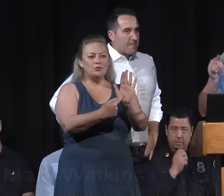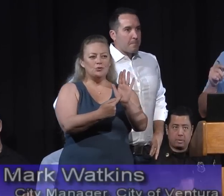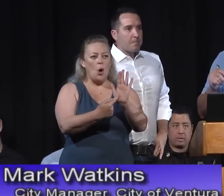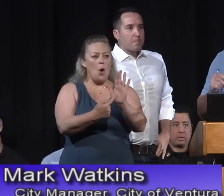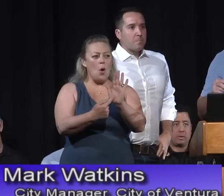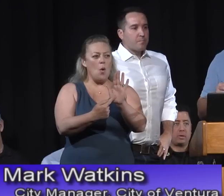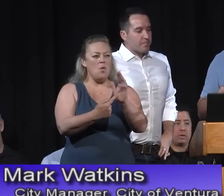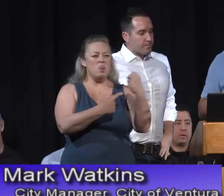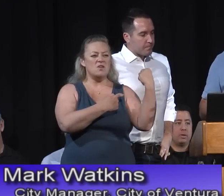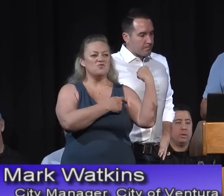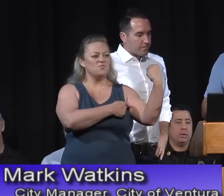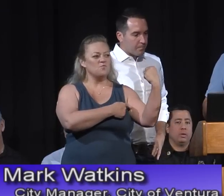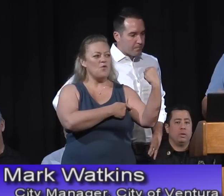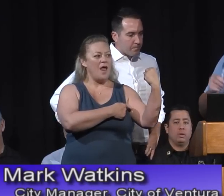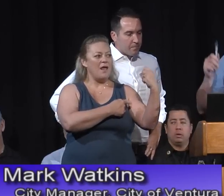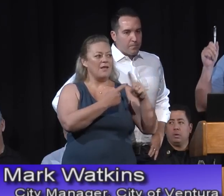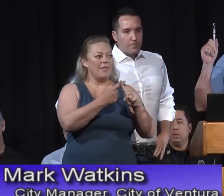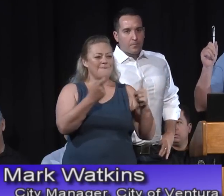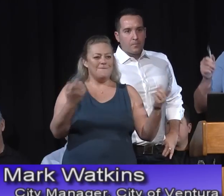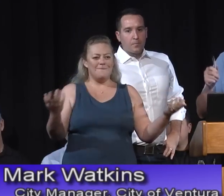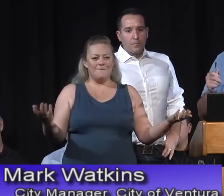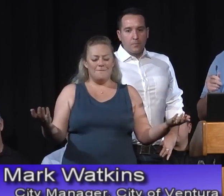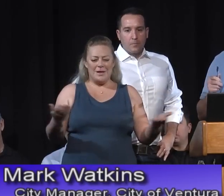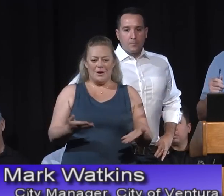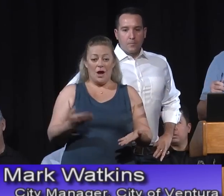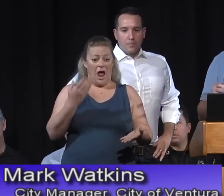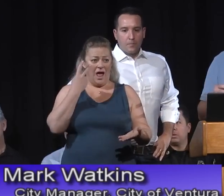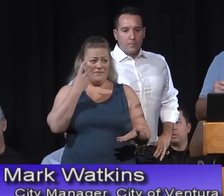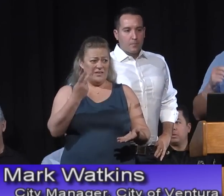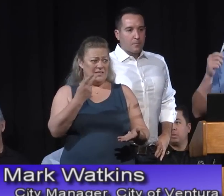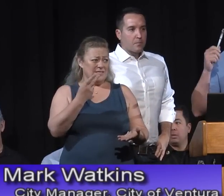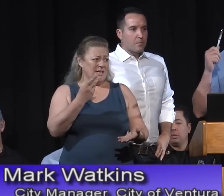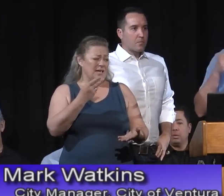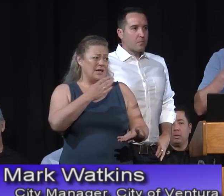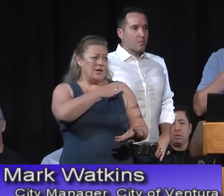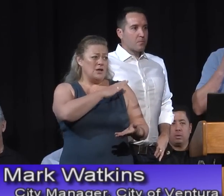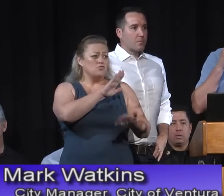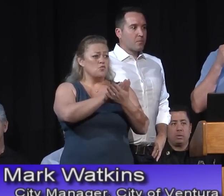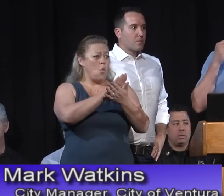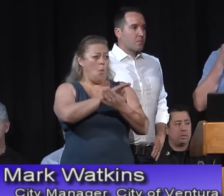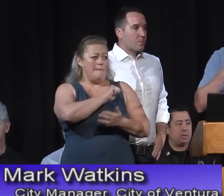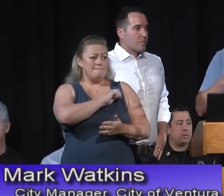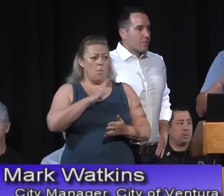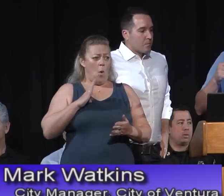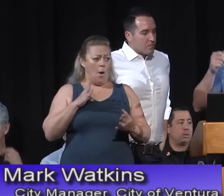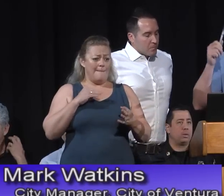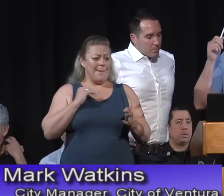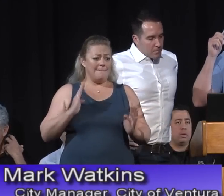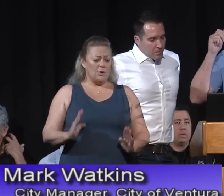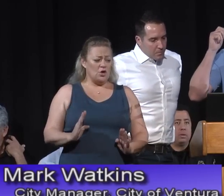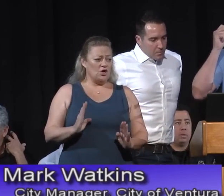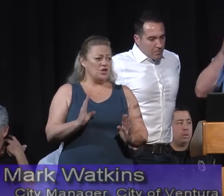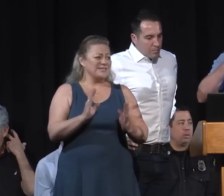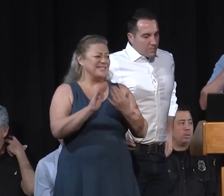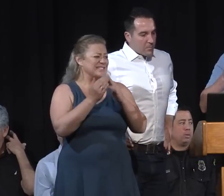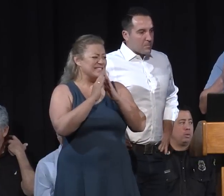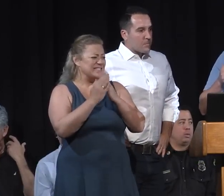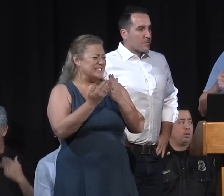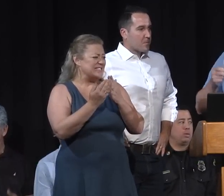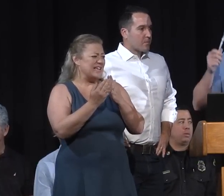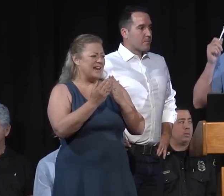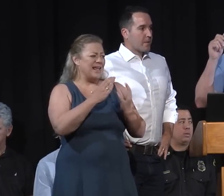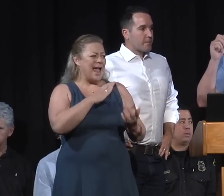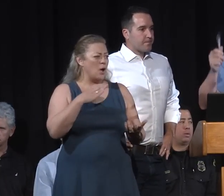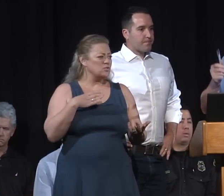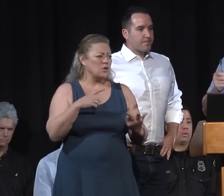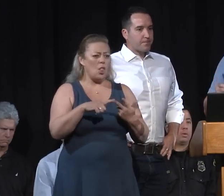the entire Ventura City Council is here. I've seen school board members here. I see council members from Santa Paula. I've seen Ojai folks